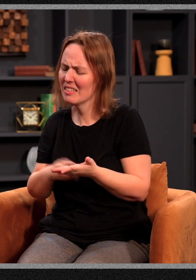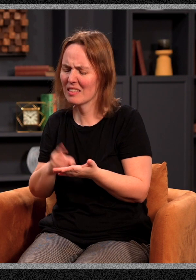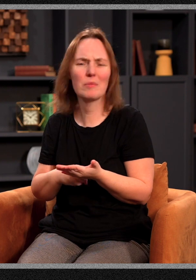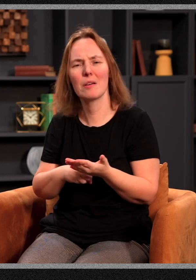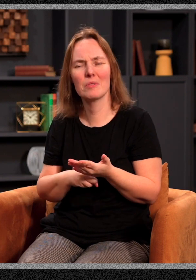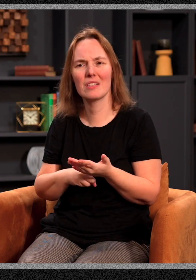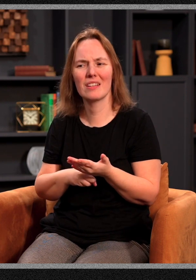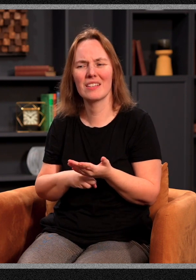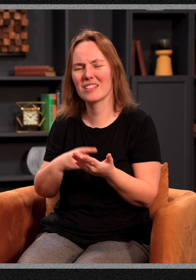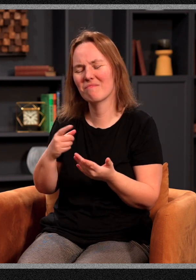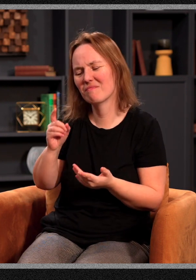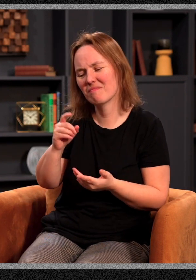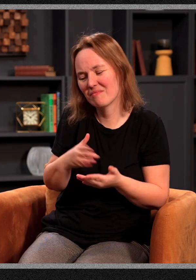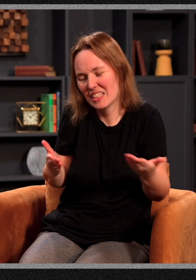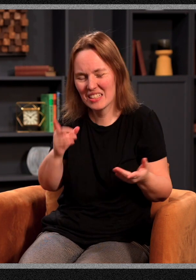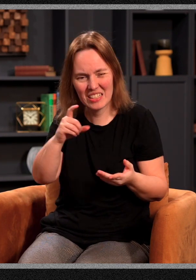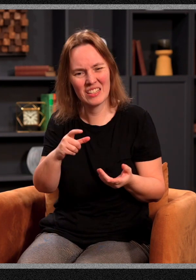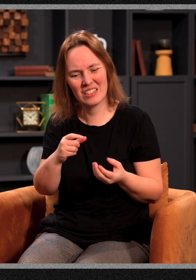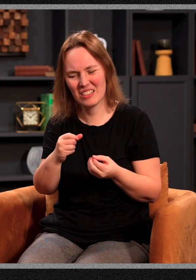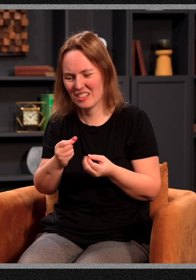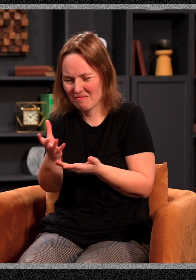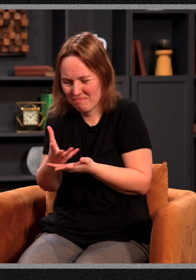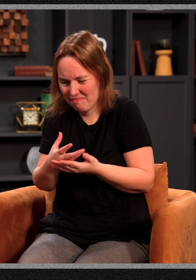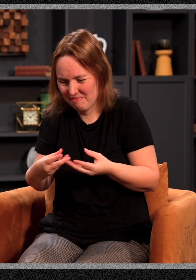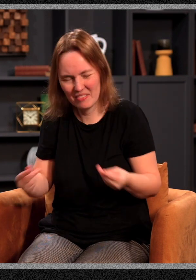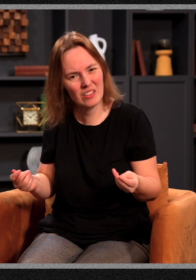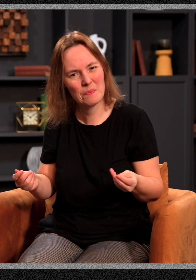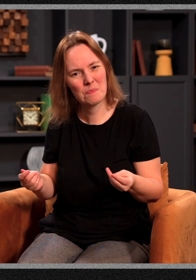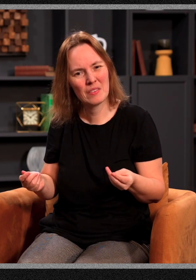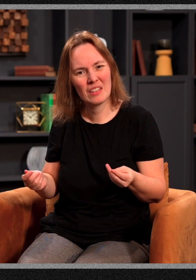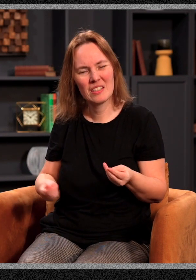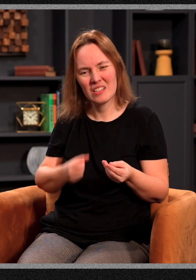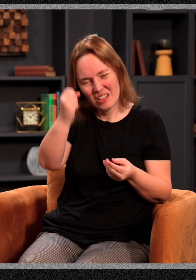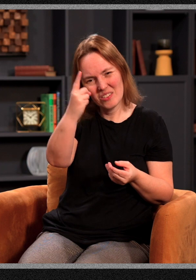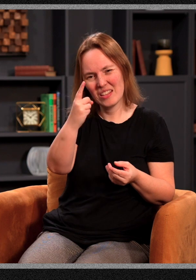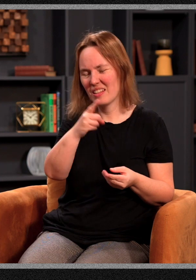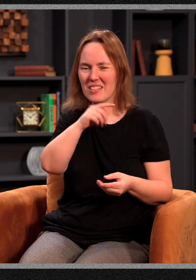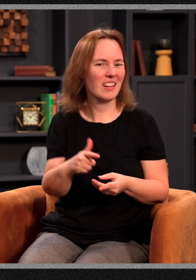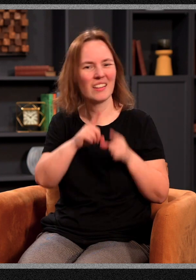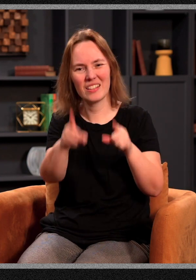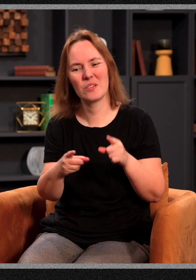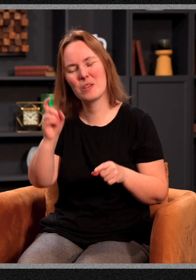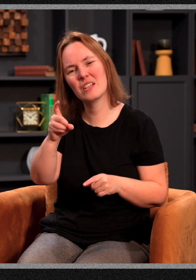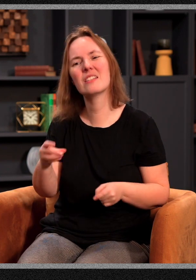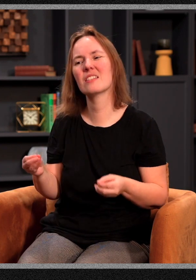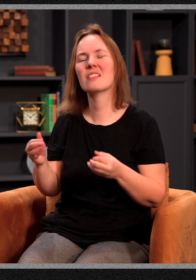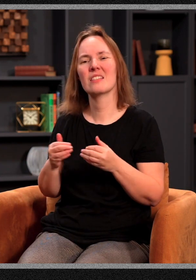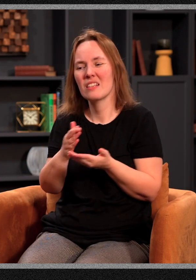apart that we've come to trust in, in our humanness to realize that is not the answer that will not fulfill. We need something more, and we realize that